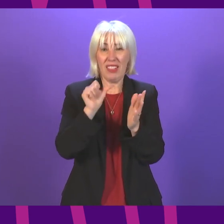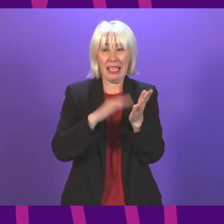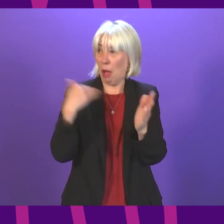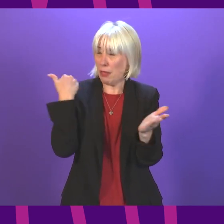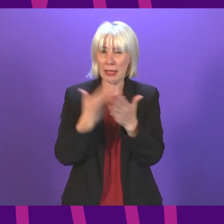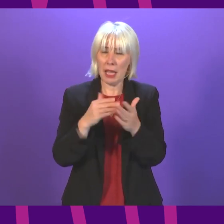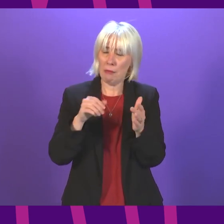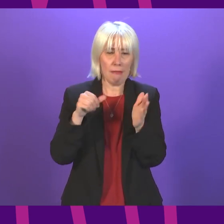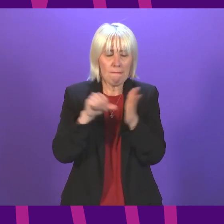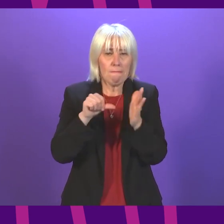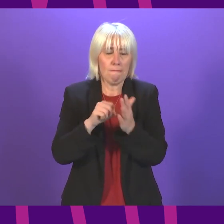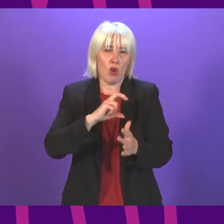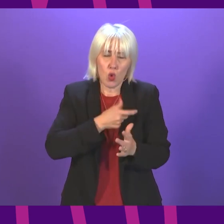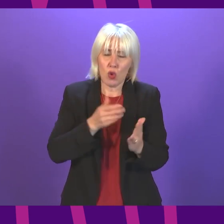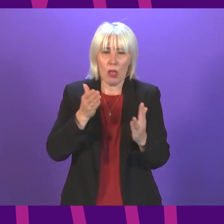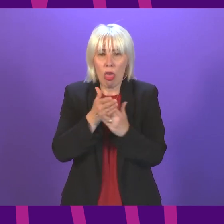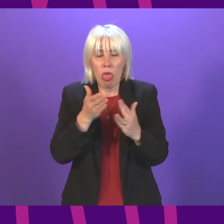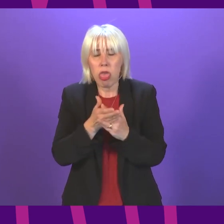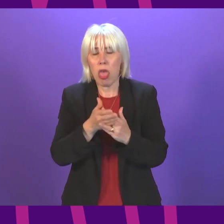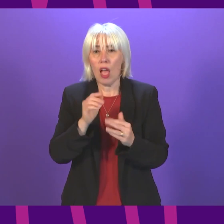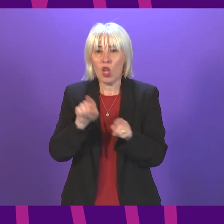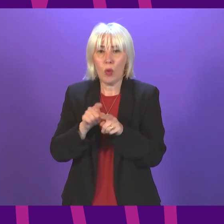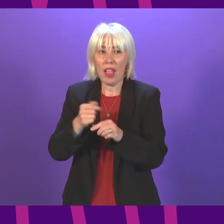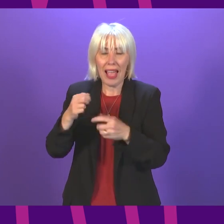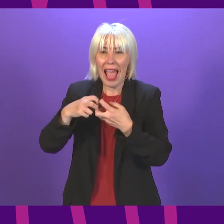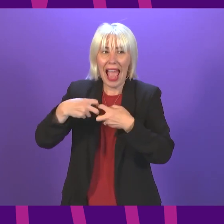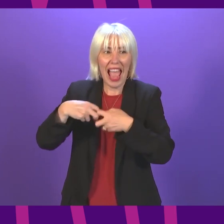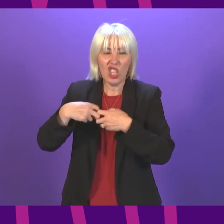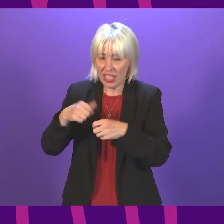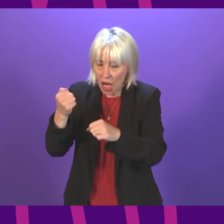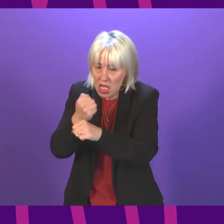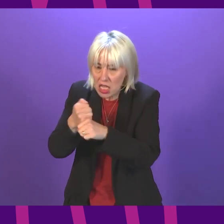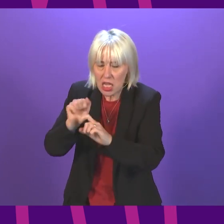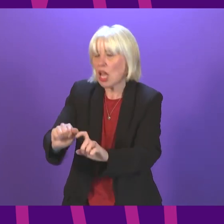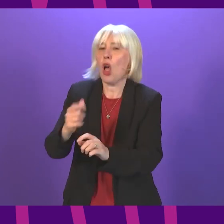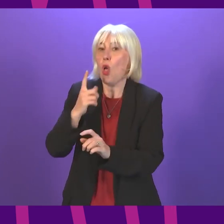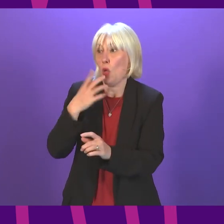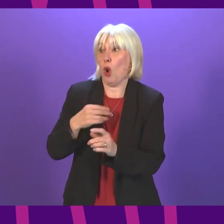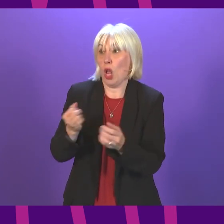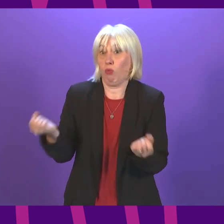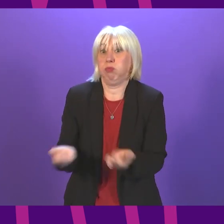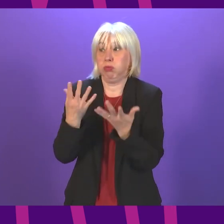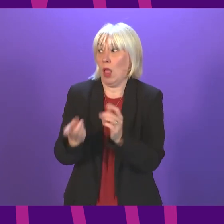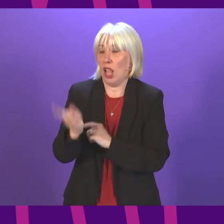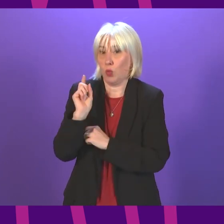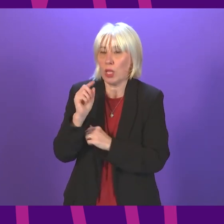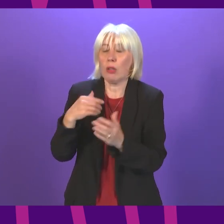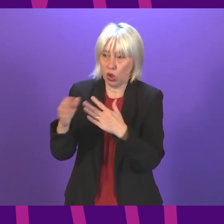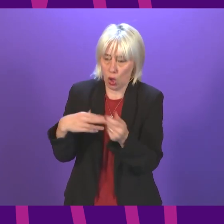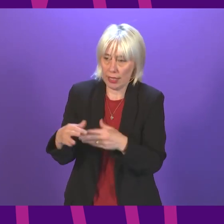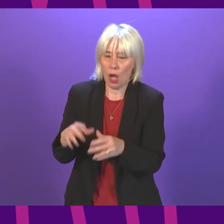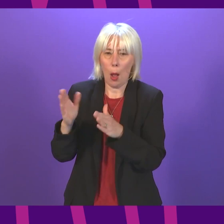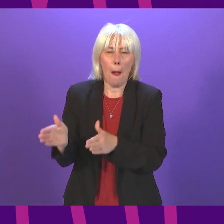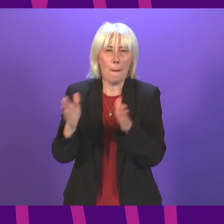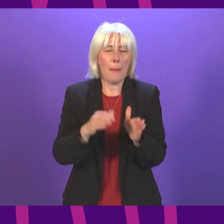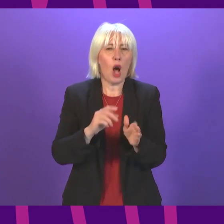intervene to ensure a scot-rail dispute with engineers who have voted overwhelming for strike action last week is resolved? Why does the